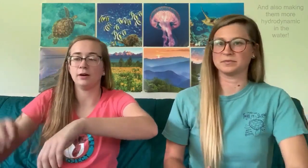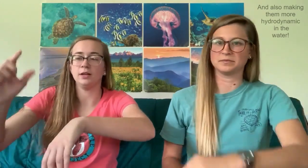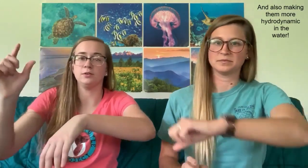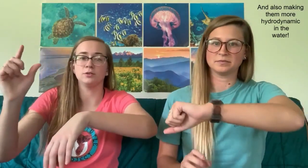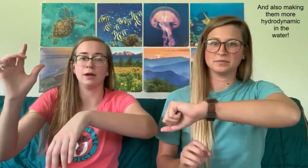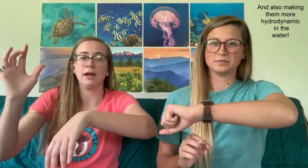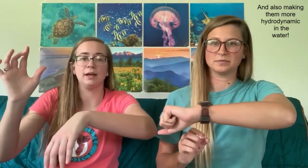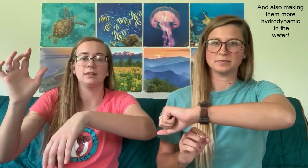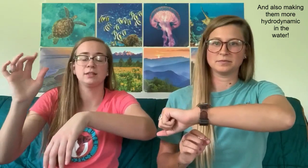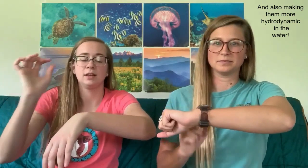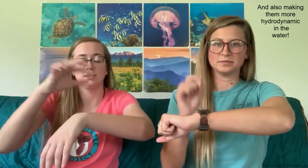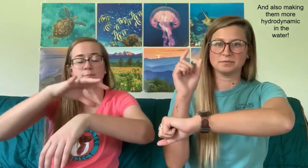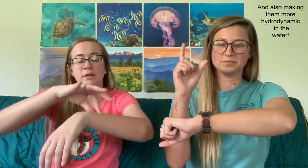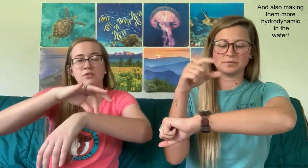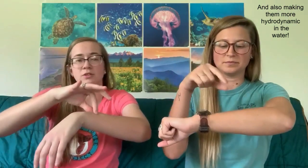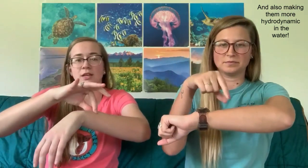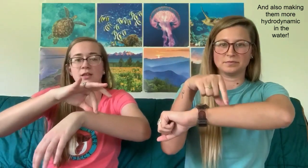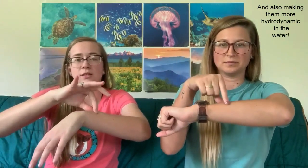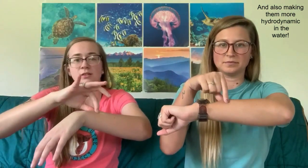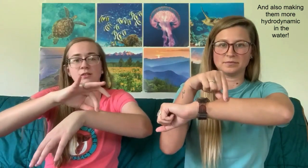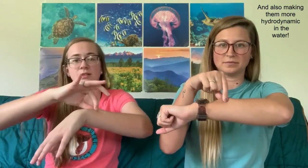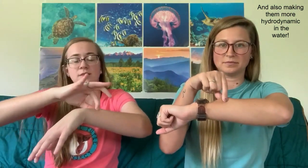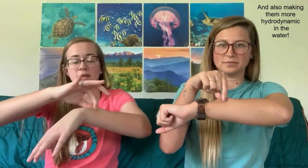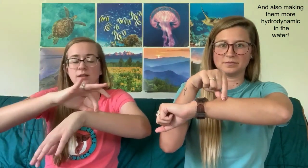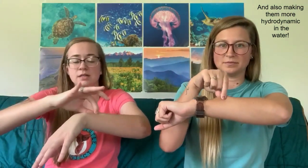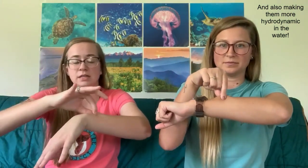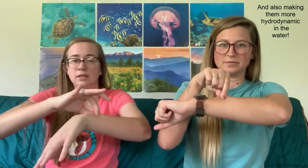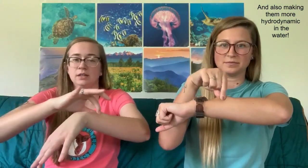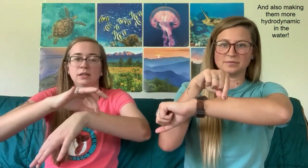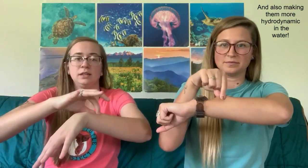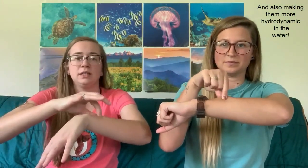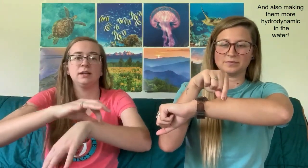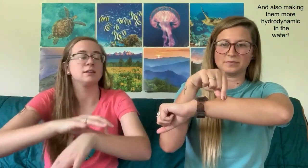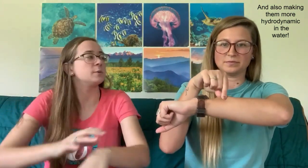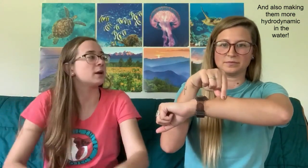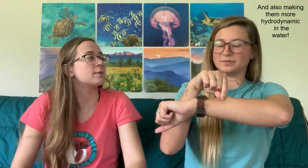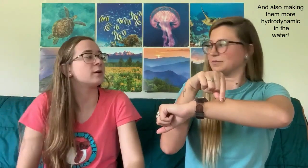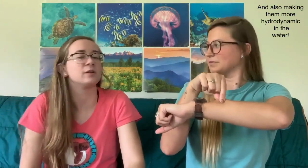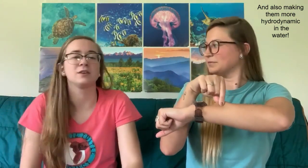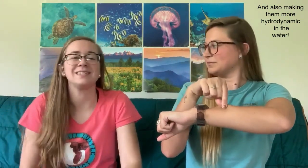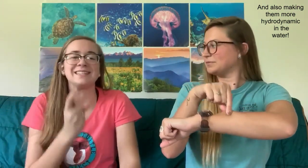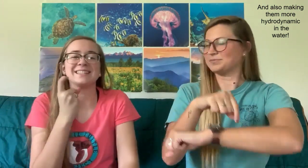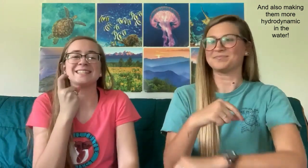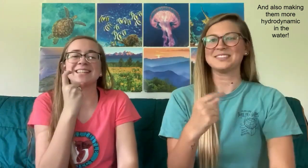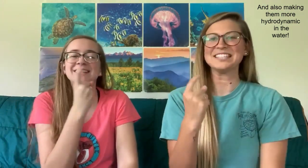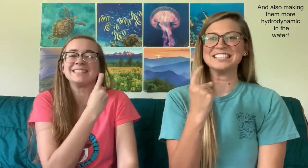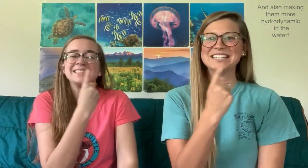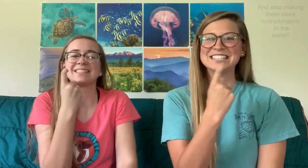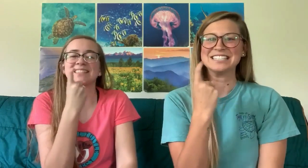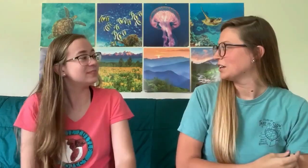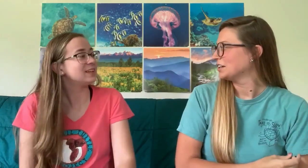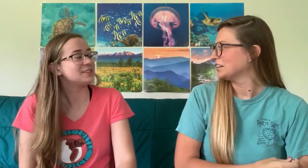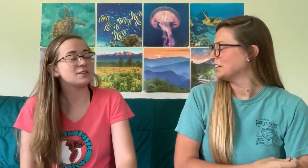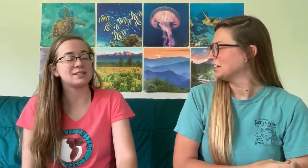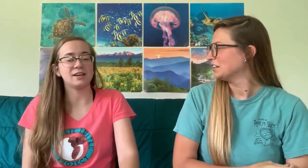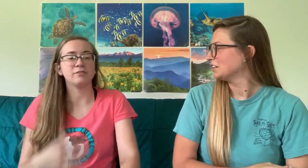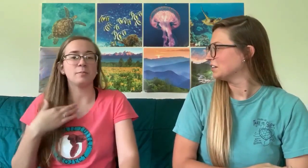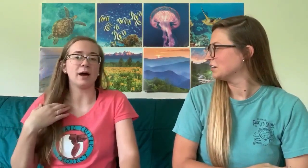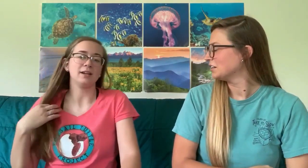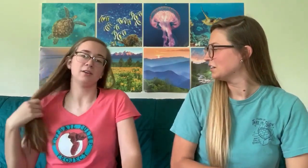and use your right hand to pinch your skin. Skin. And then as we talked about earlier, teeth is like this. So the sign for body, you're